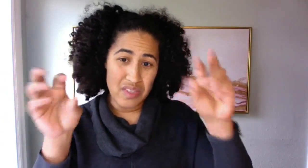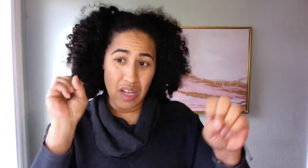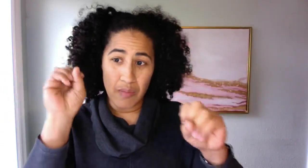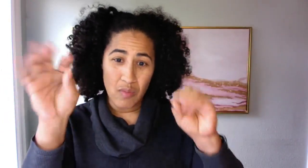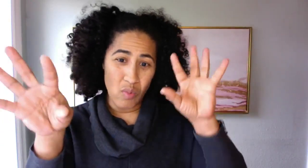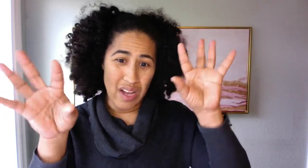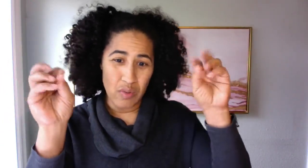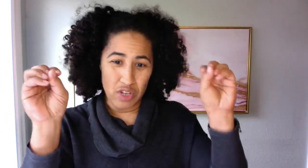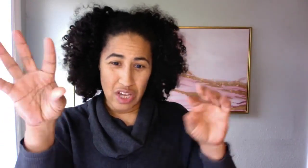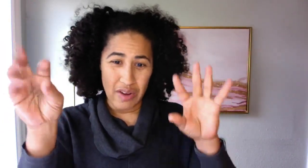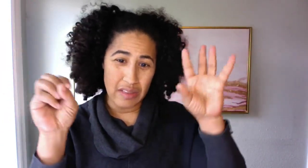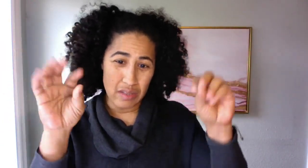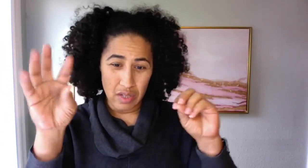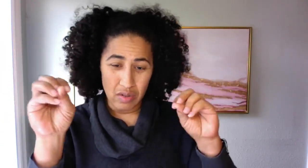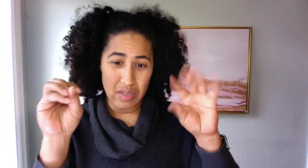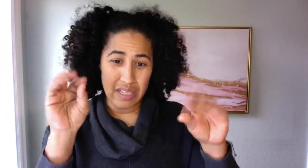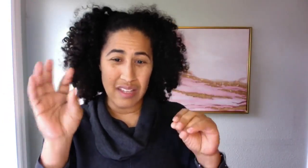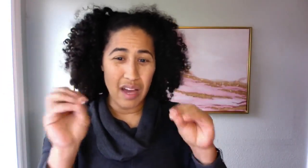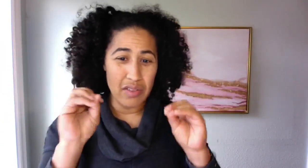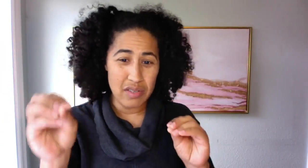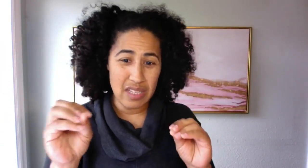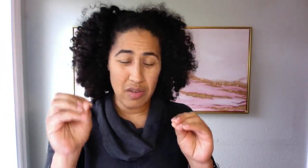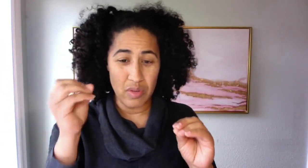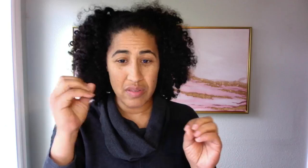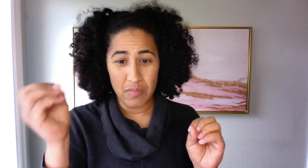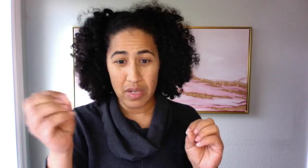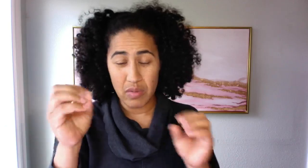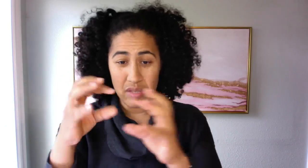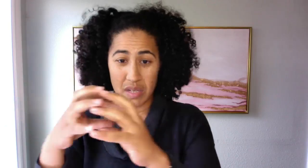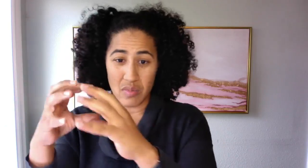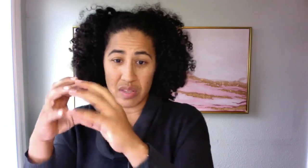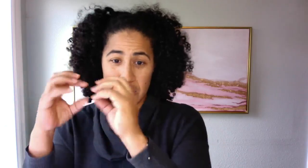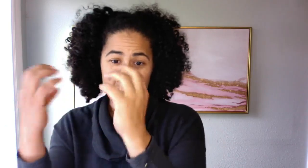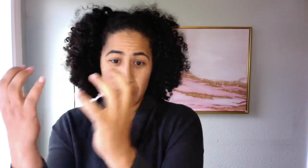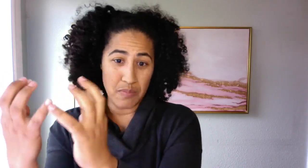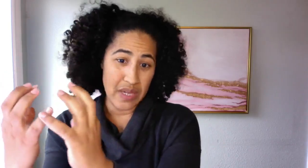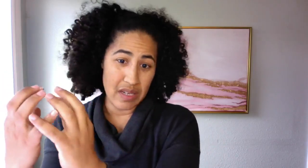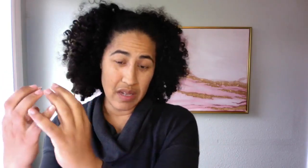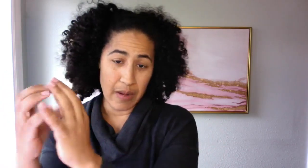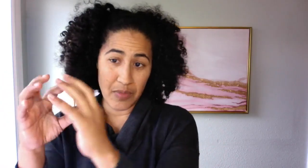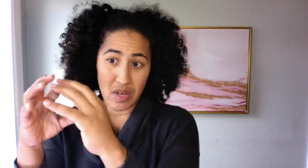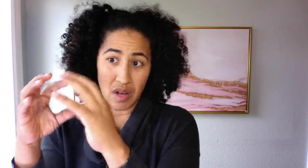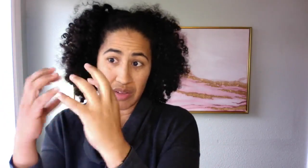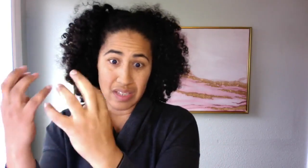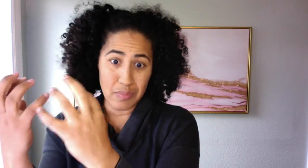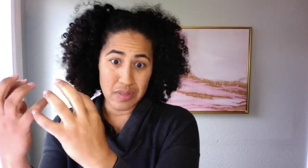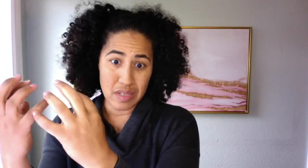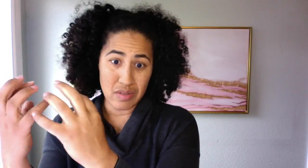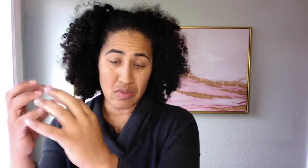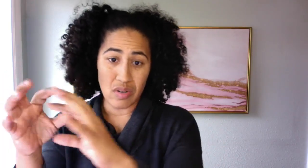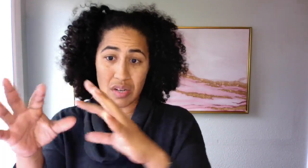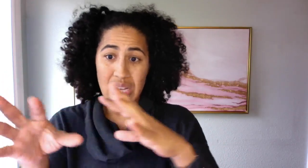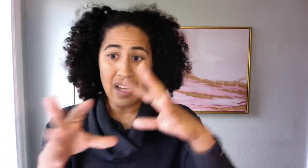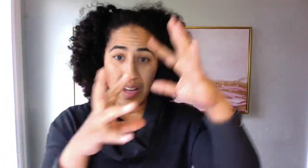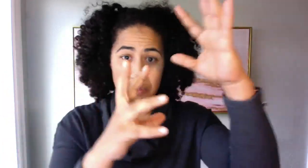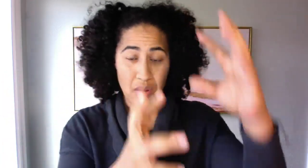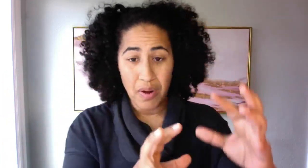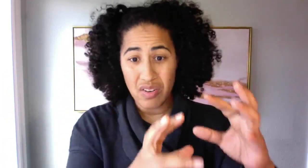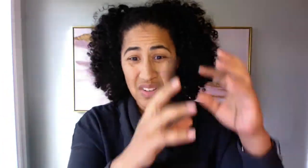some, what we're sharing the load in the other state with somebody within, with such a big, um, all encompassing disorder, that partner is